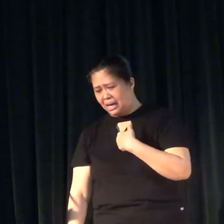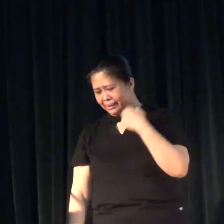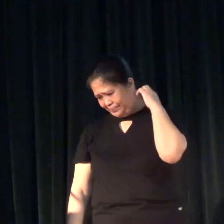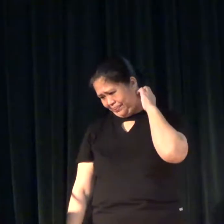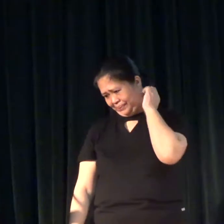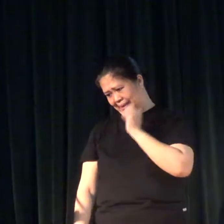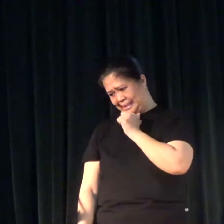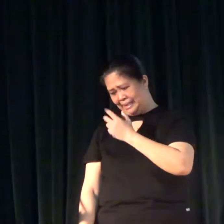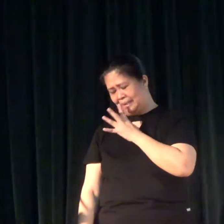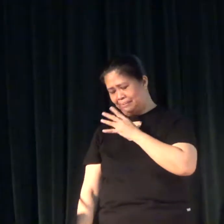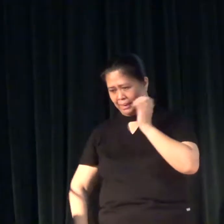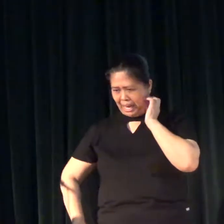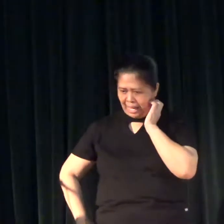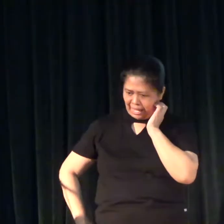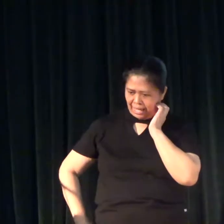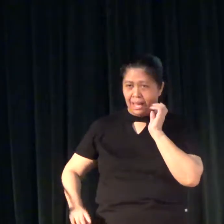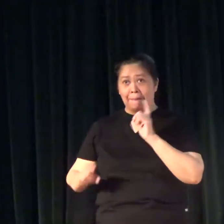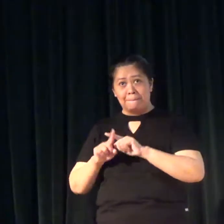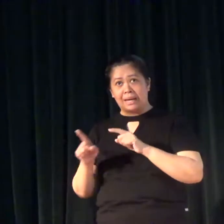yung